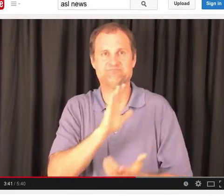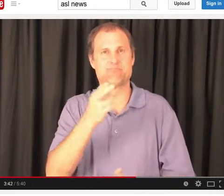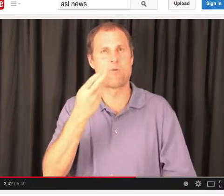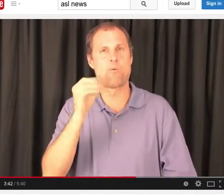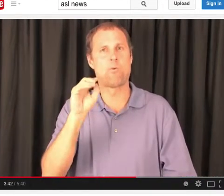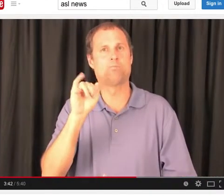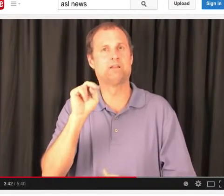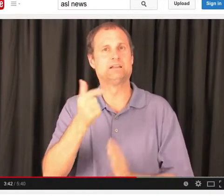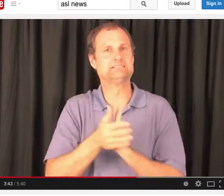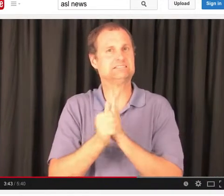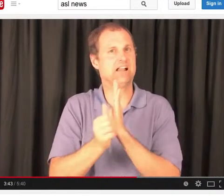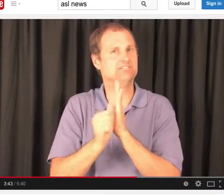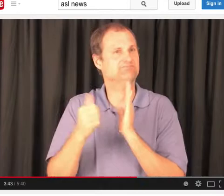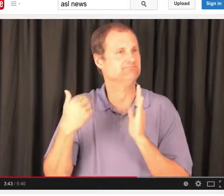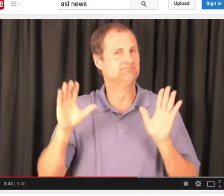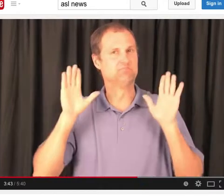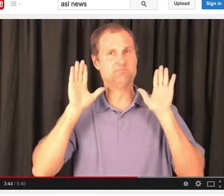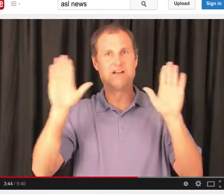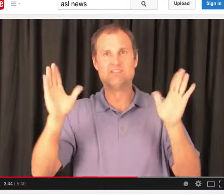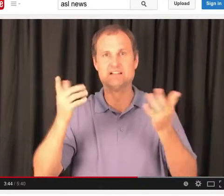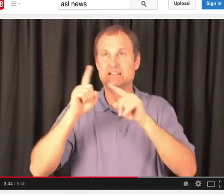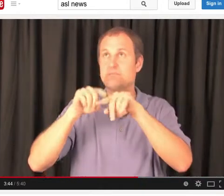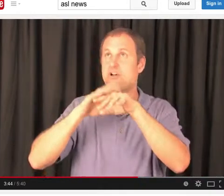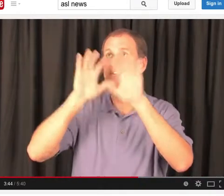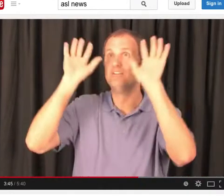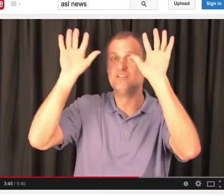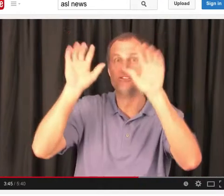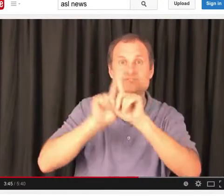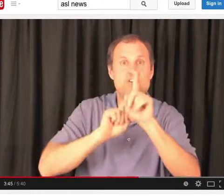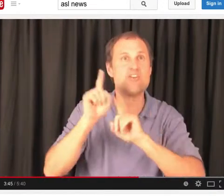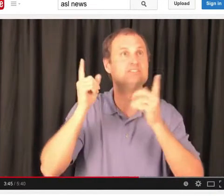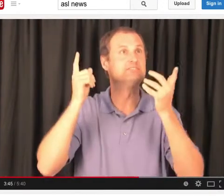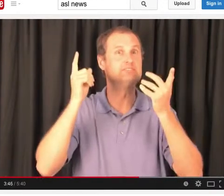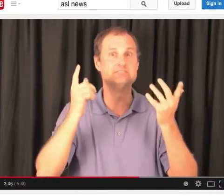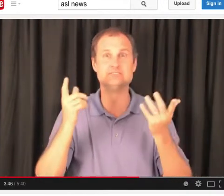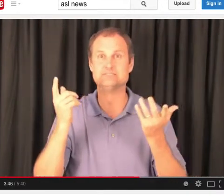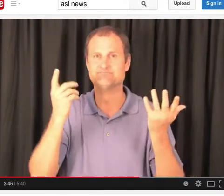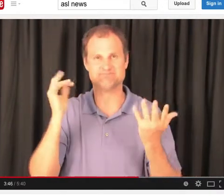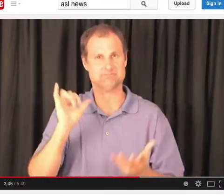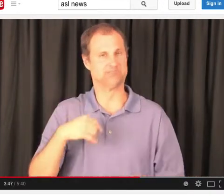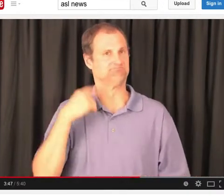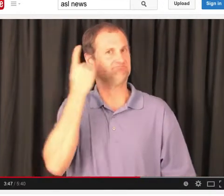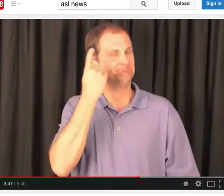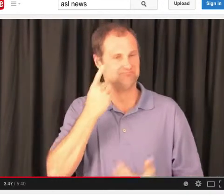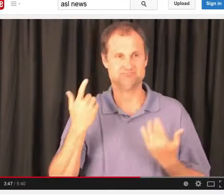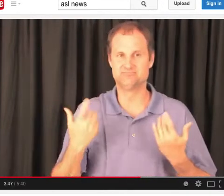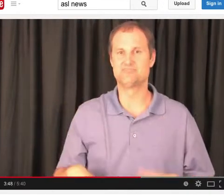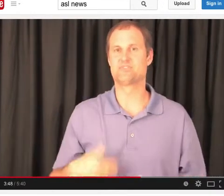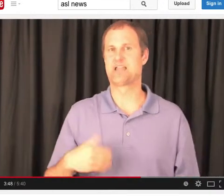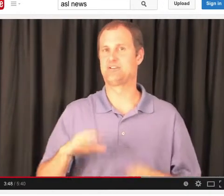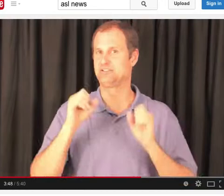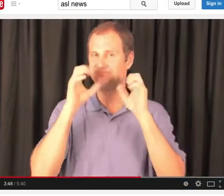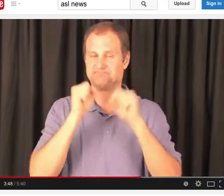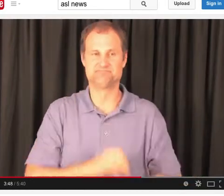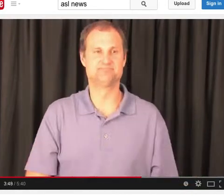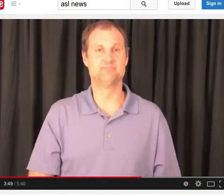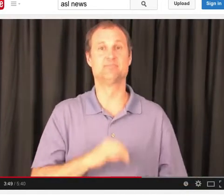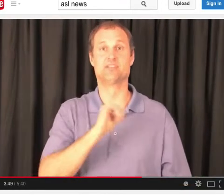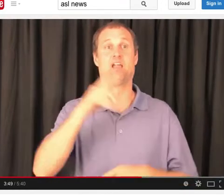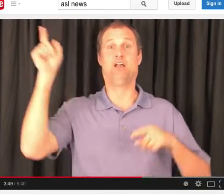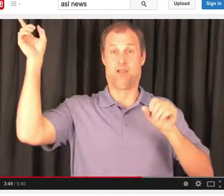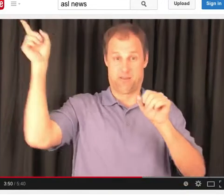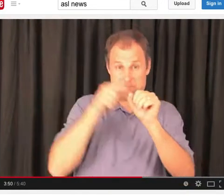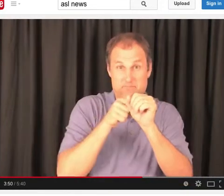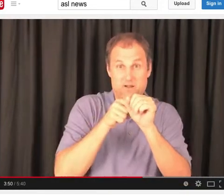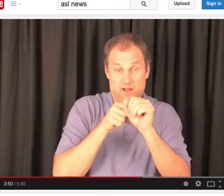when it is time for them to come home, they fly in a straight line home. Their honing skills are very, very,